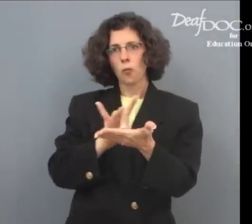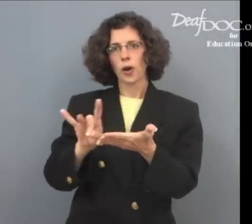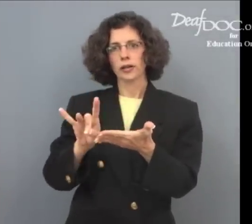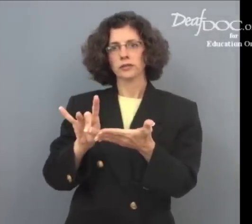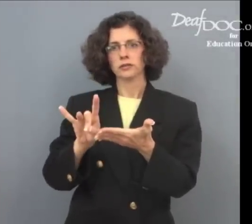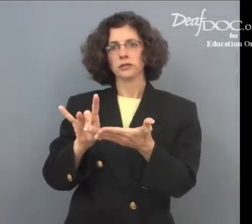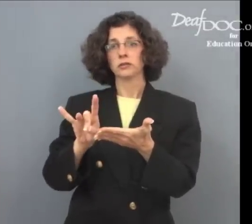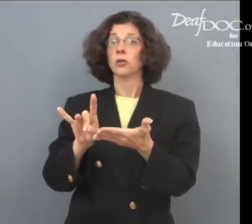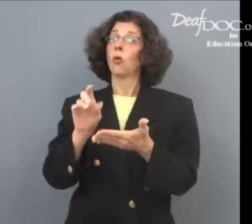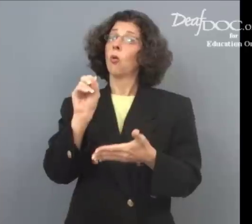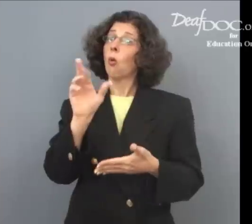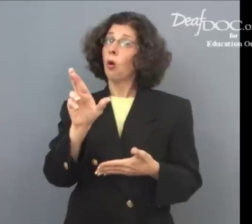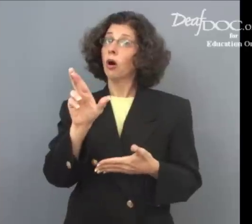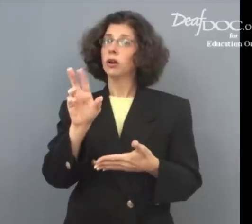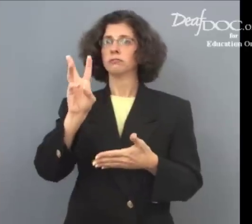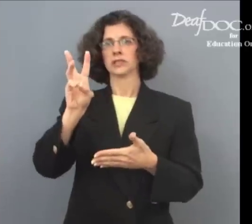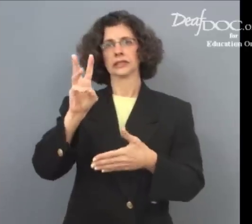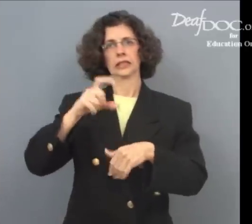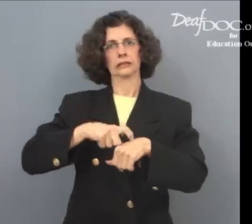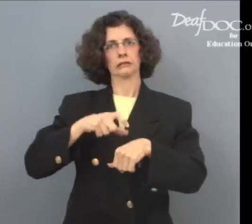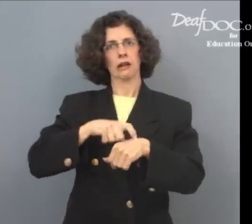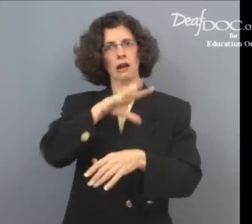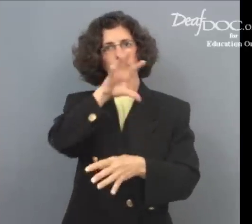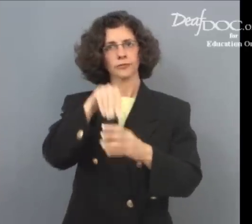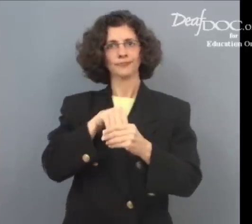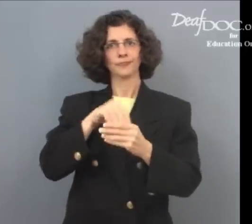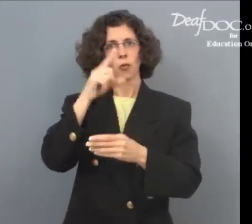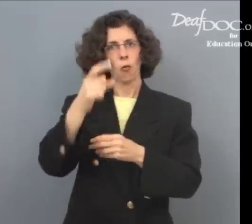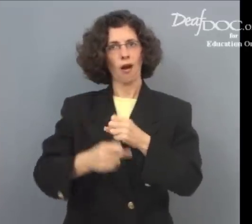or six times a year.